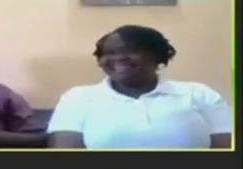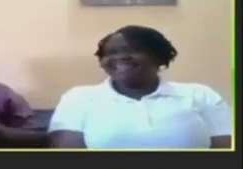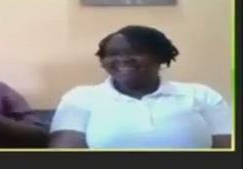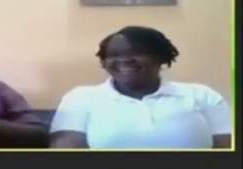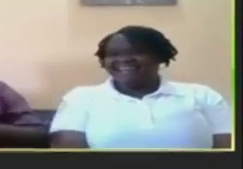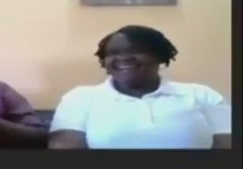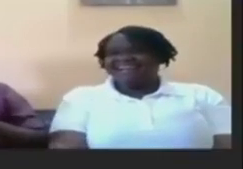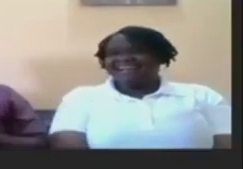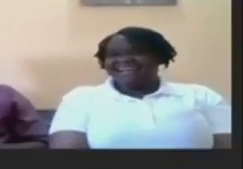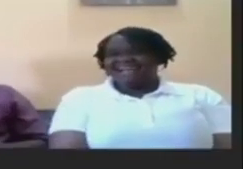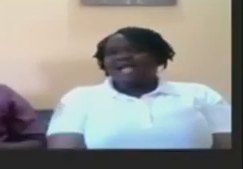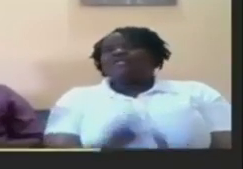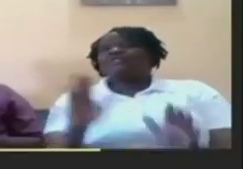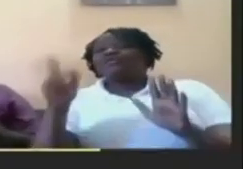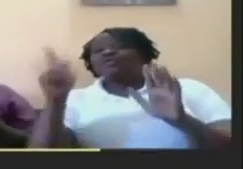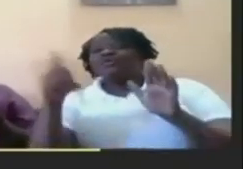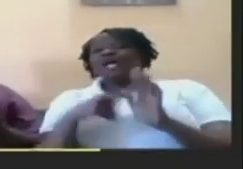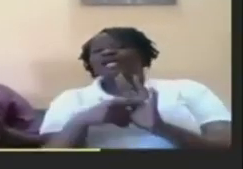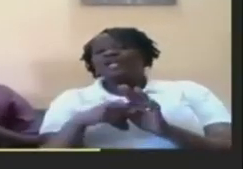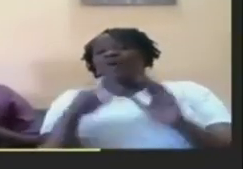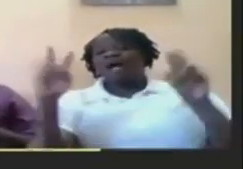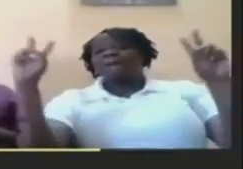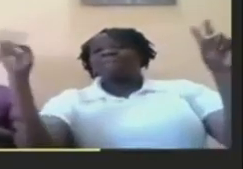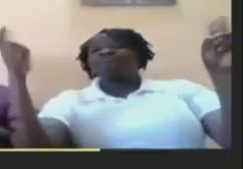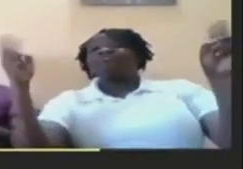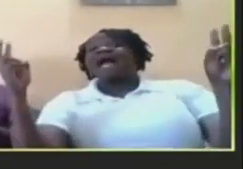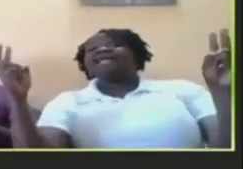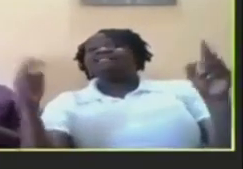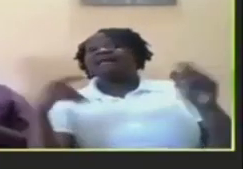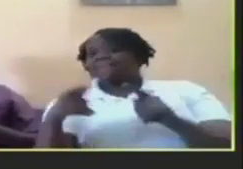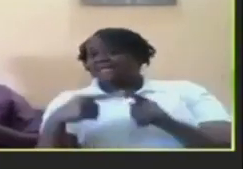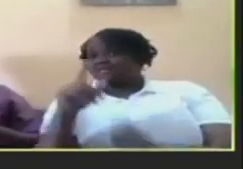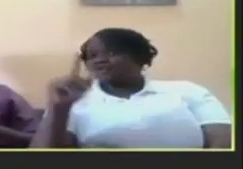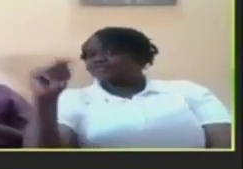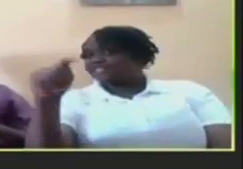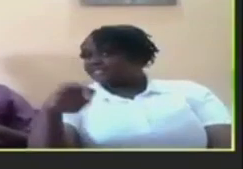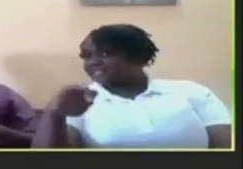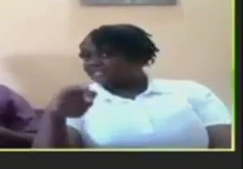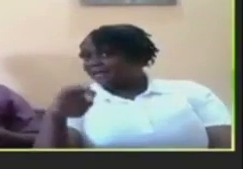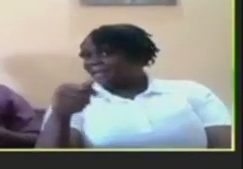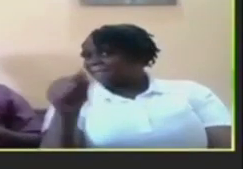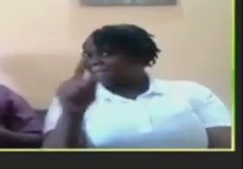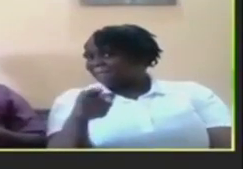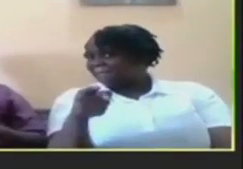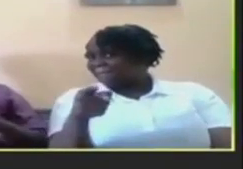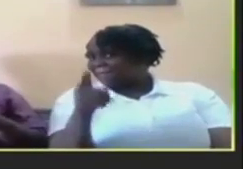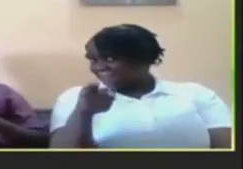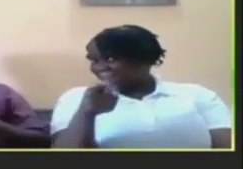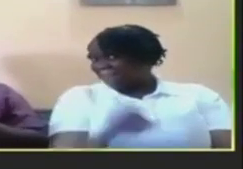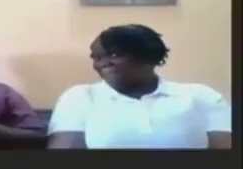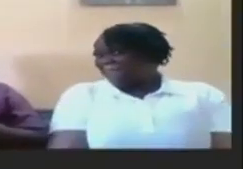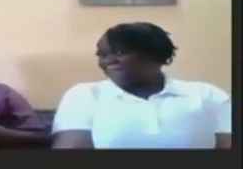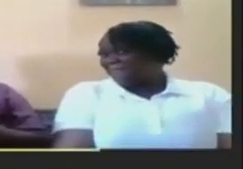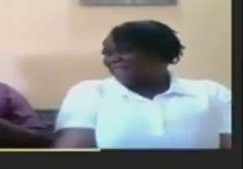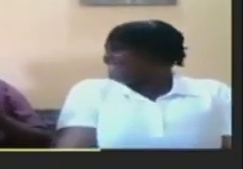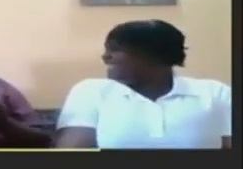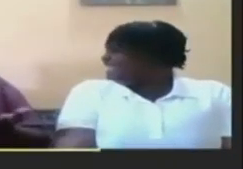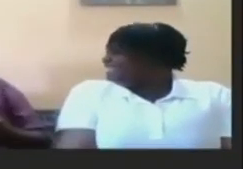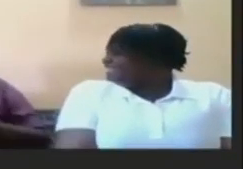so you are now a brand ambassador for TTT yeah okay so you are